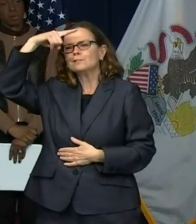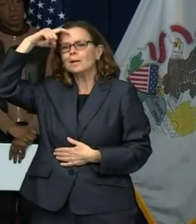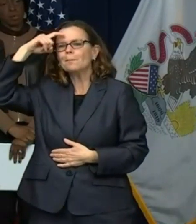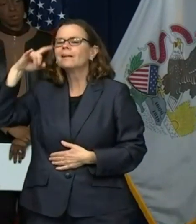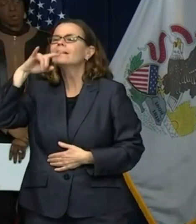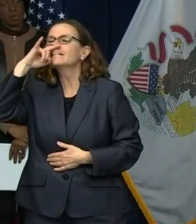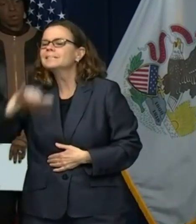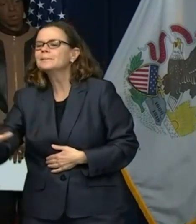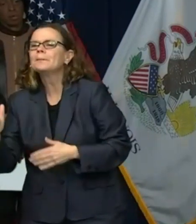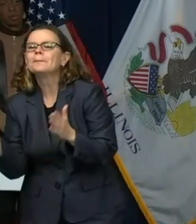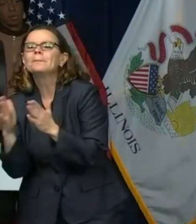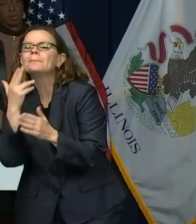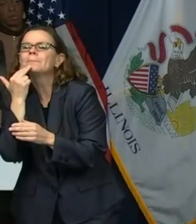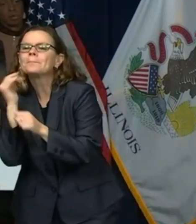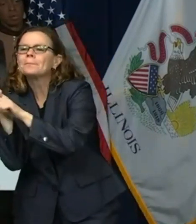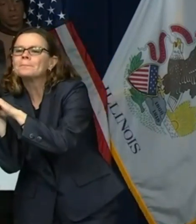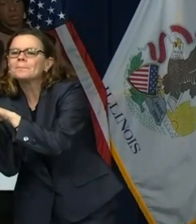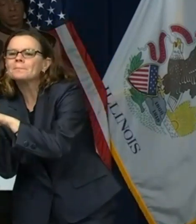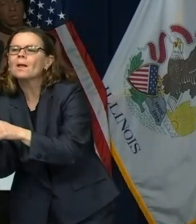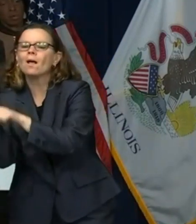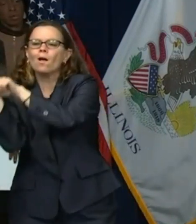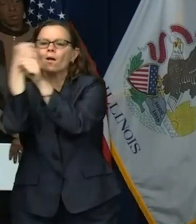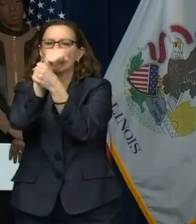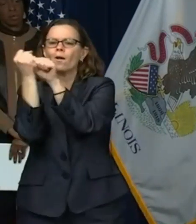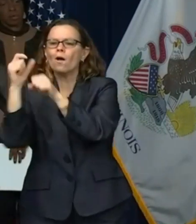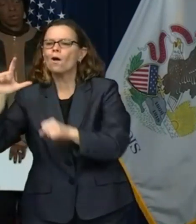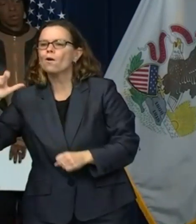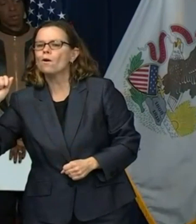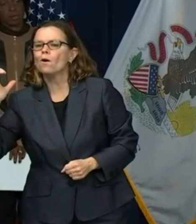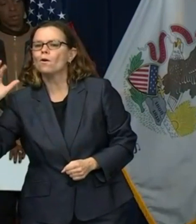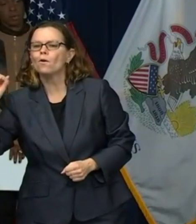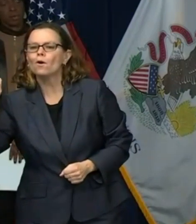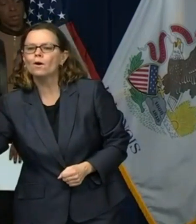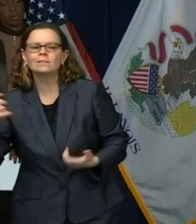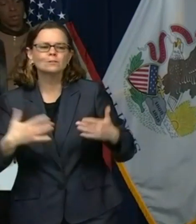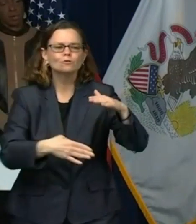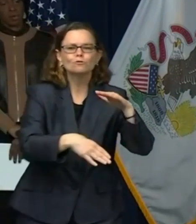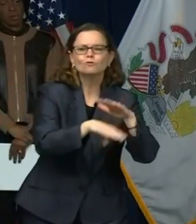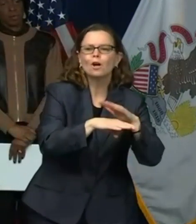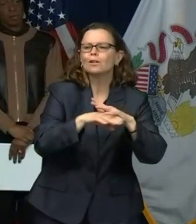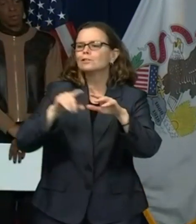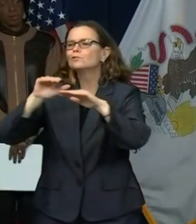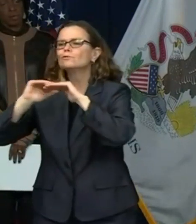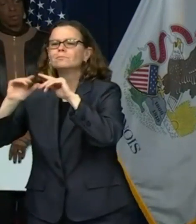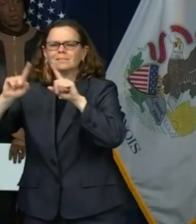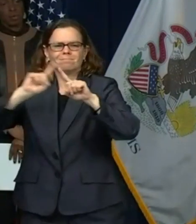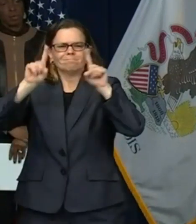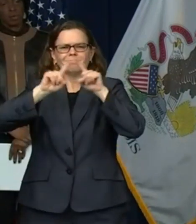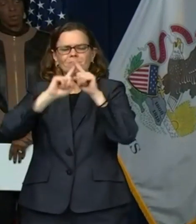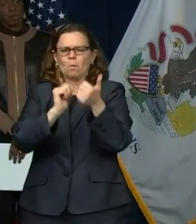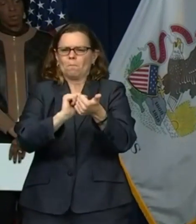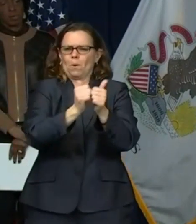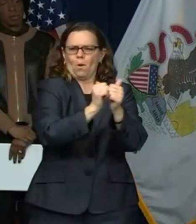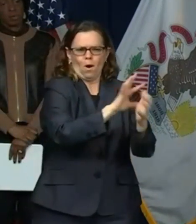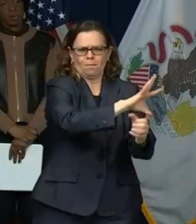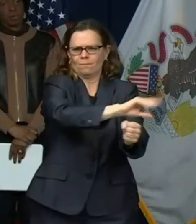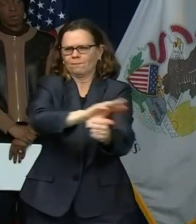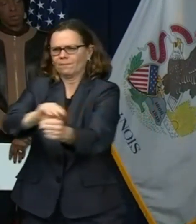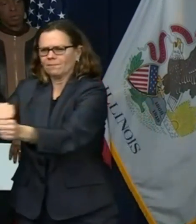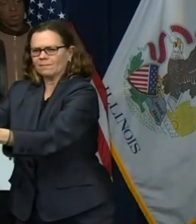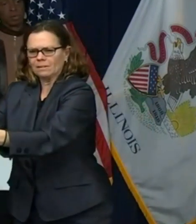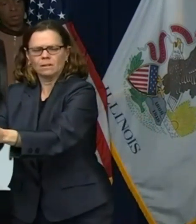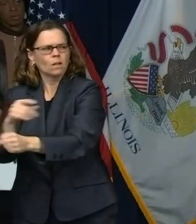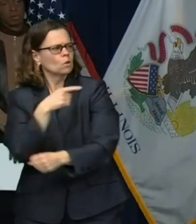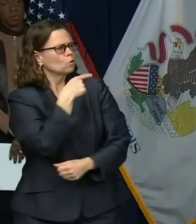travel sports, lacrosse, swimming, softball. At what point do you think it could be safe for those things to resume?